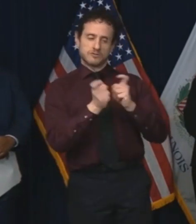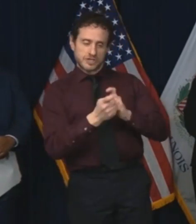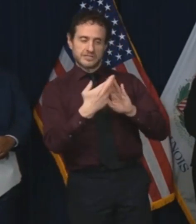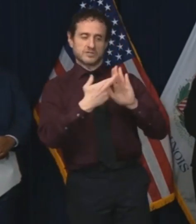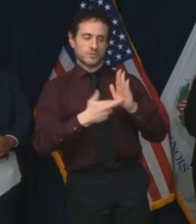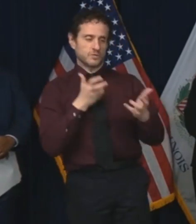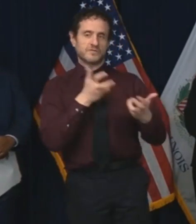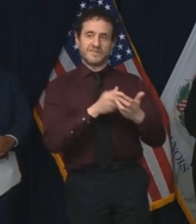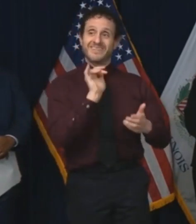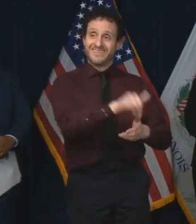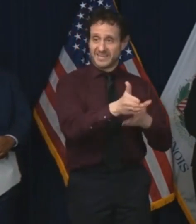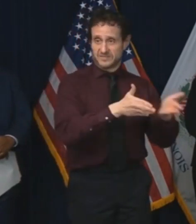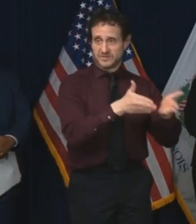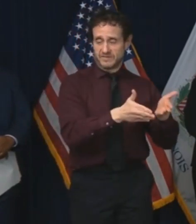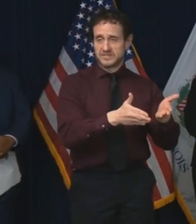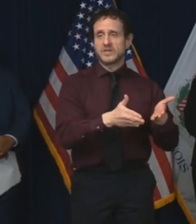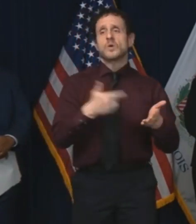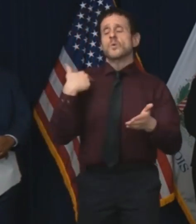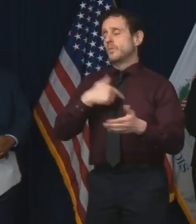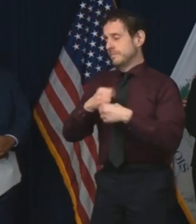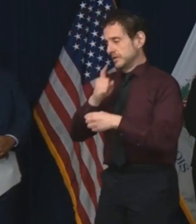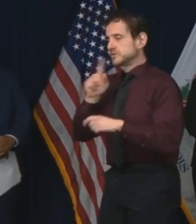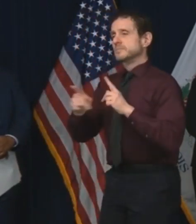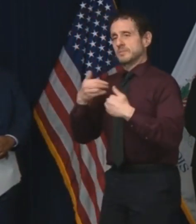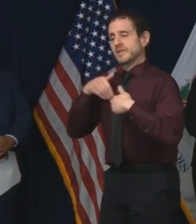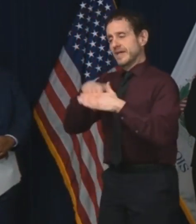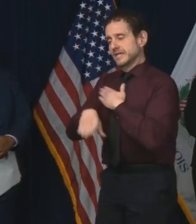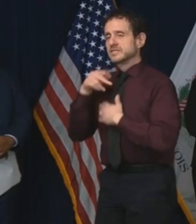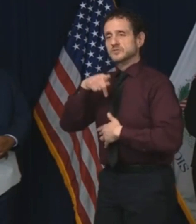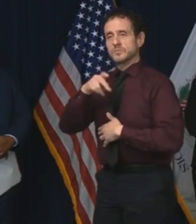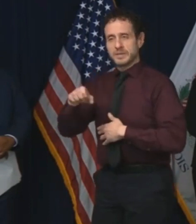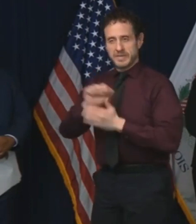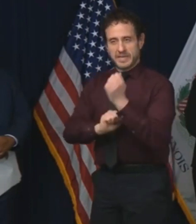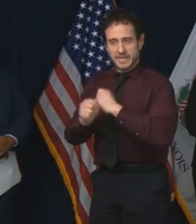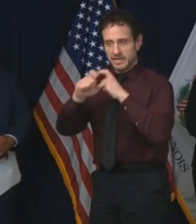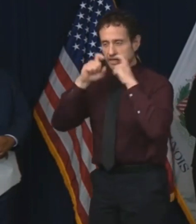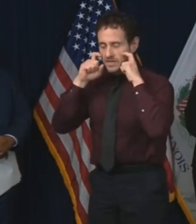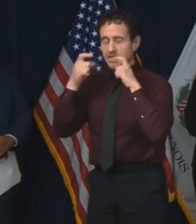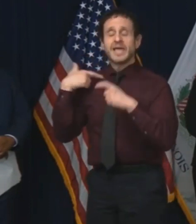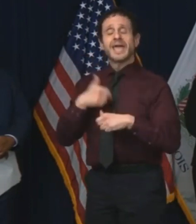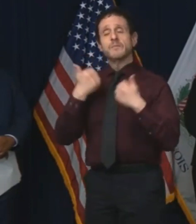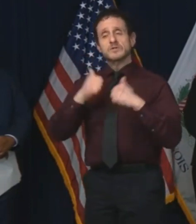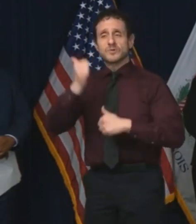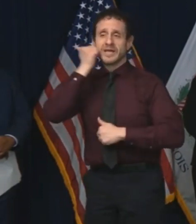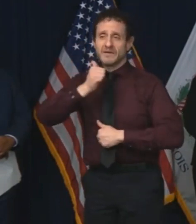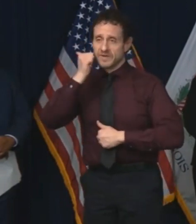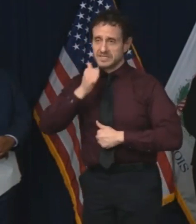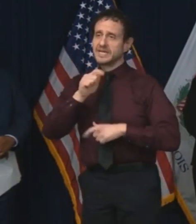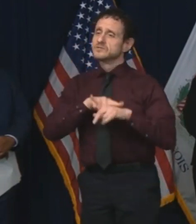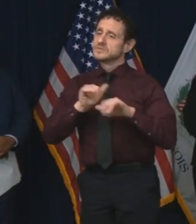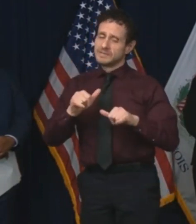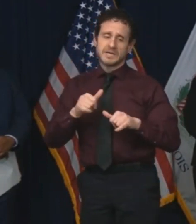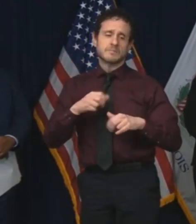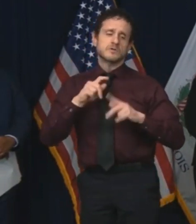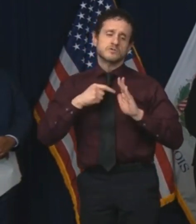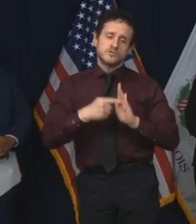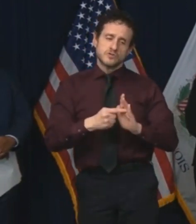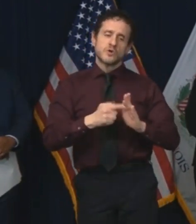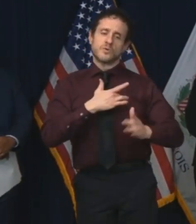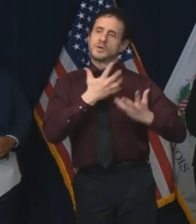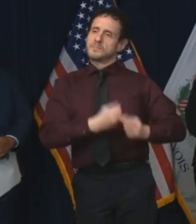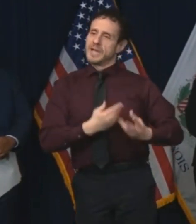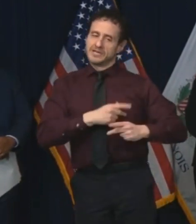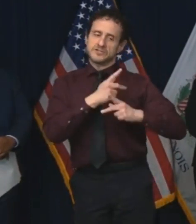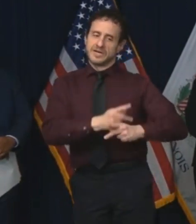other supplies. And we try to do all of this, as we do every day, with compassion and care. Thank you very